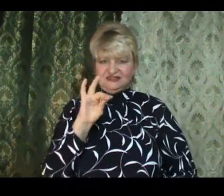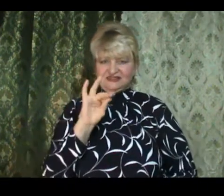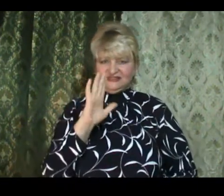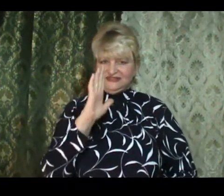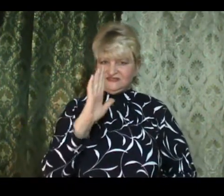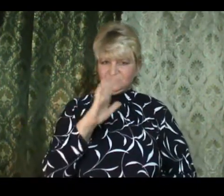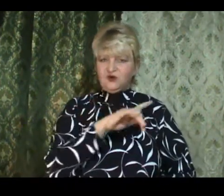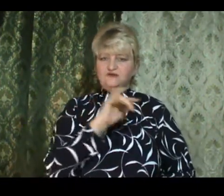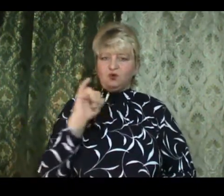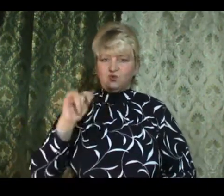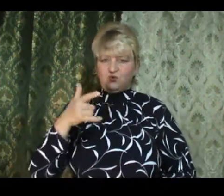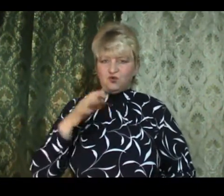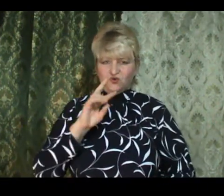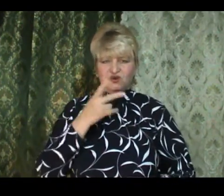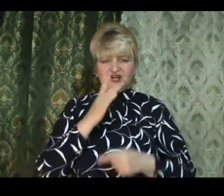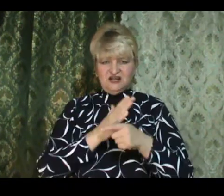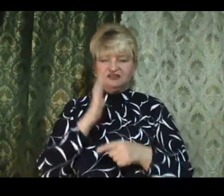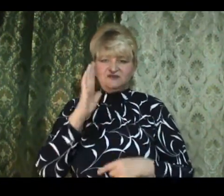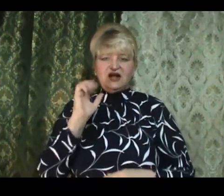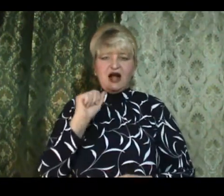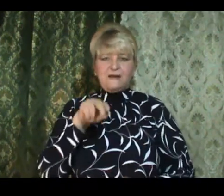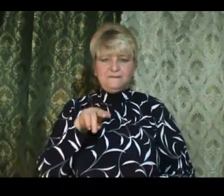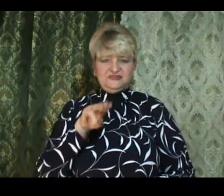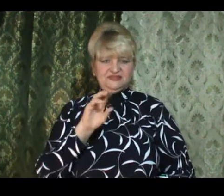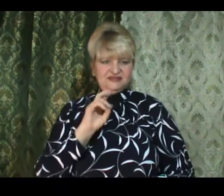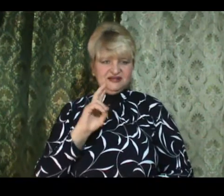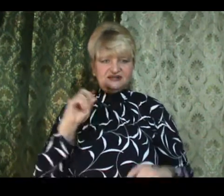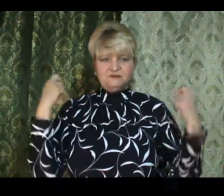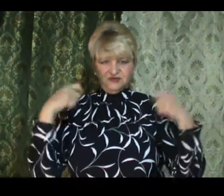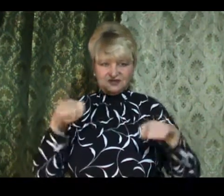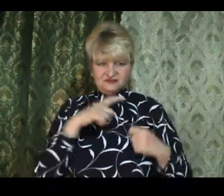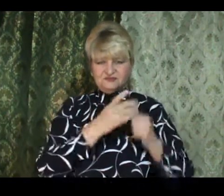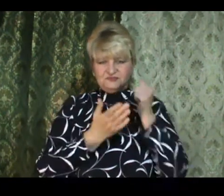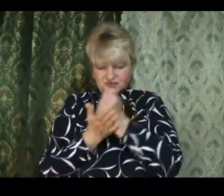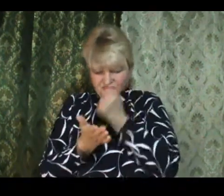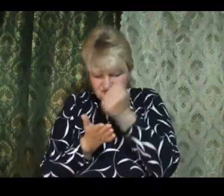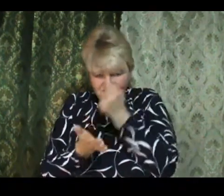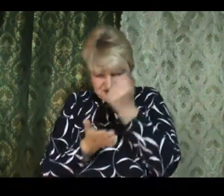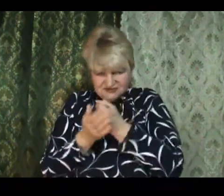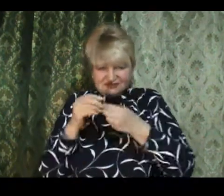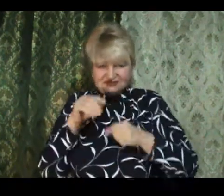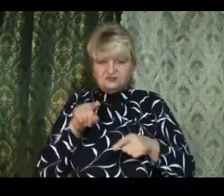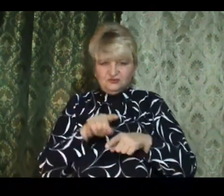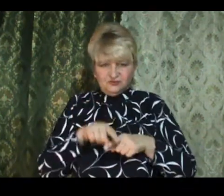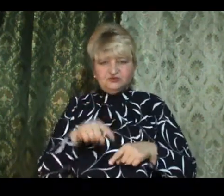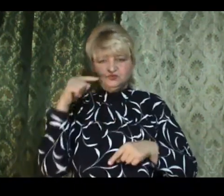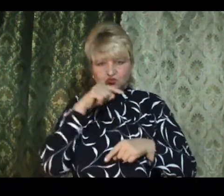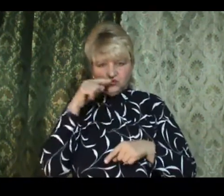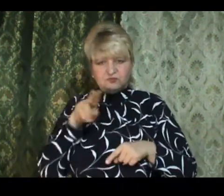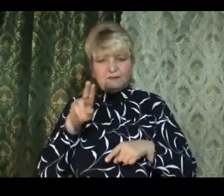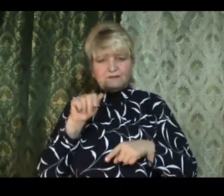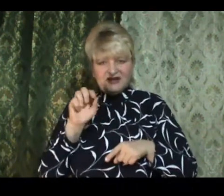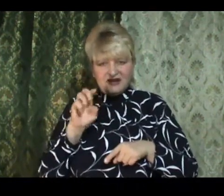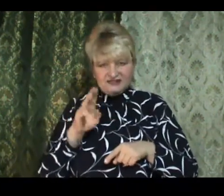in of